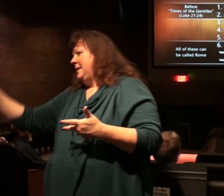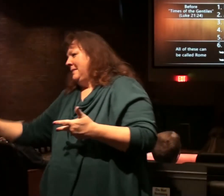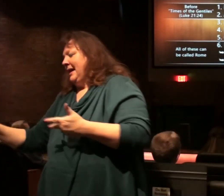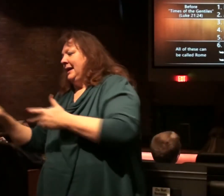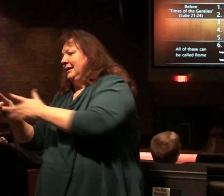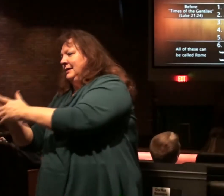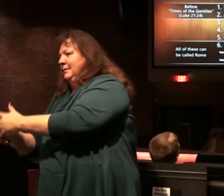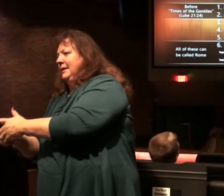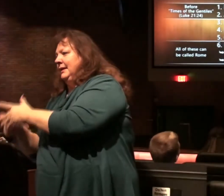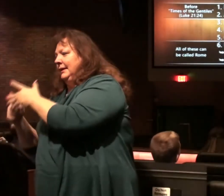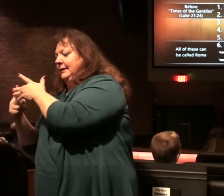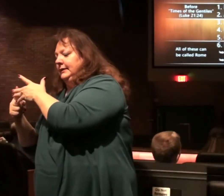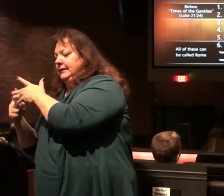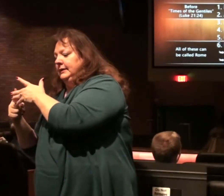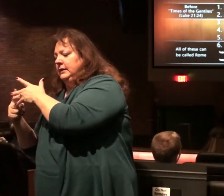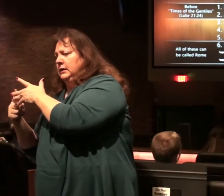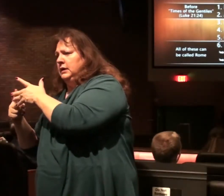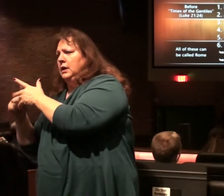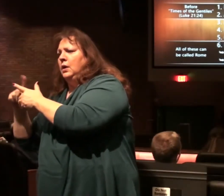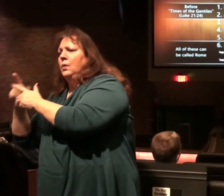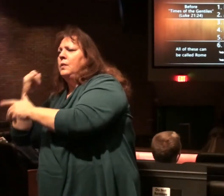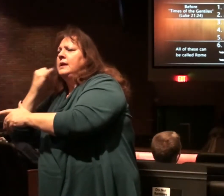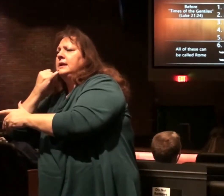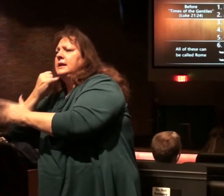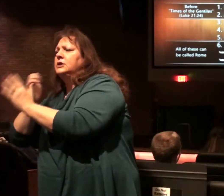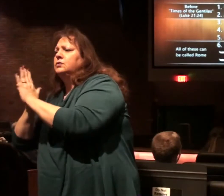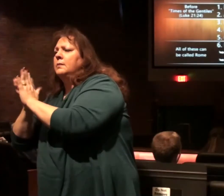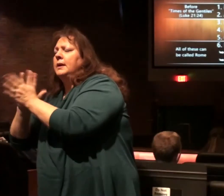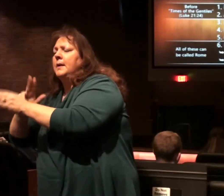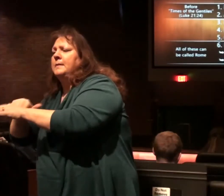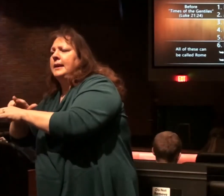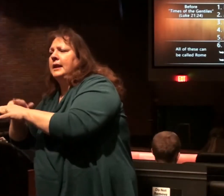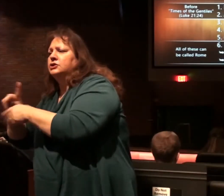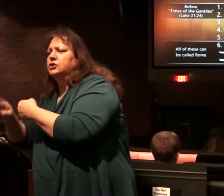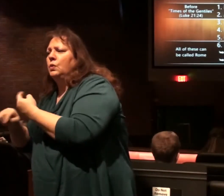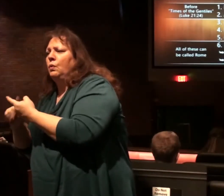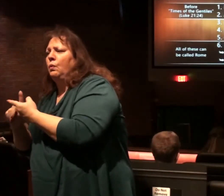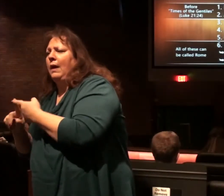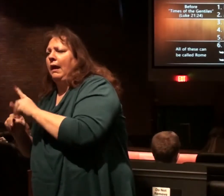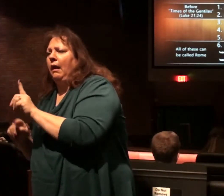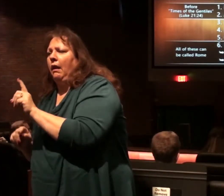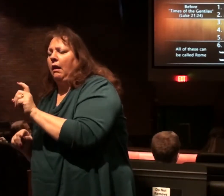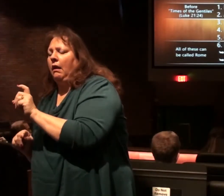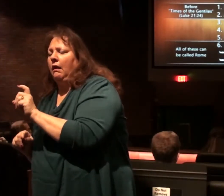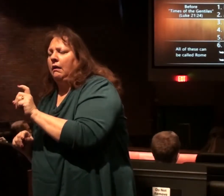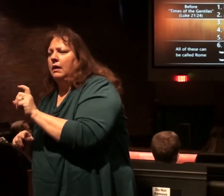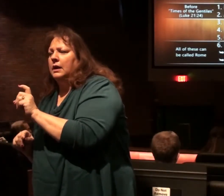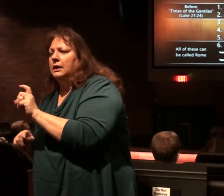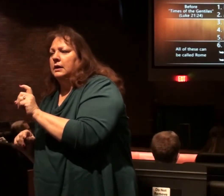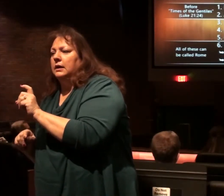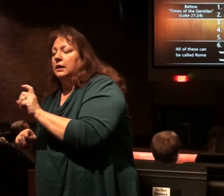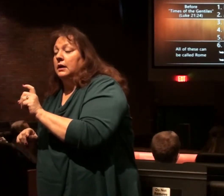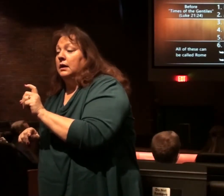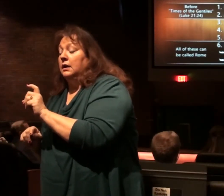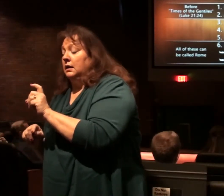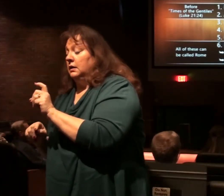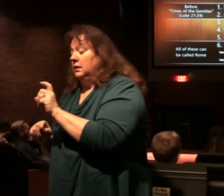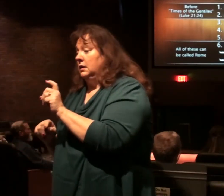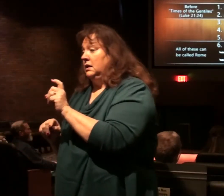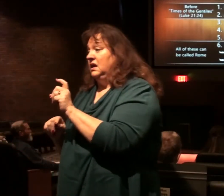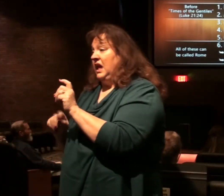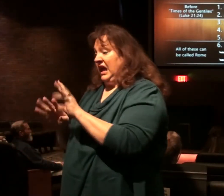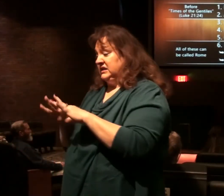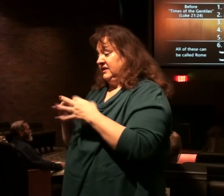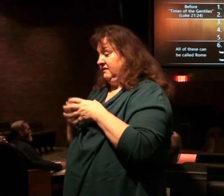history. When did Israel become a nation? Well, when down into Egypt is a